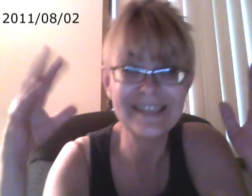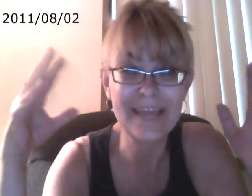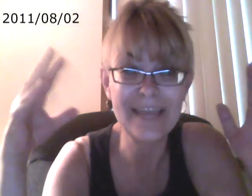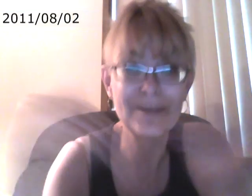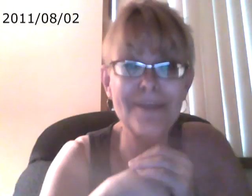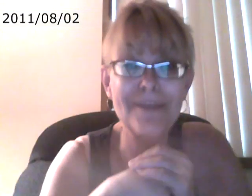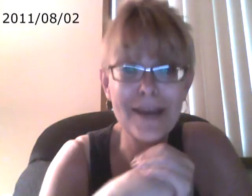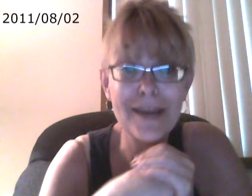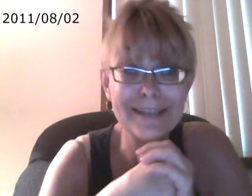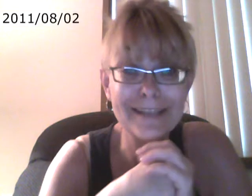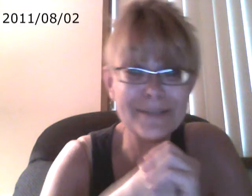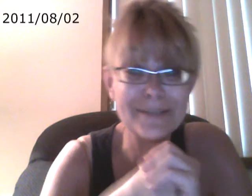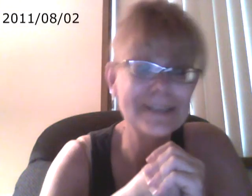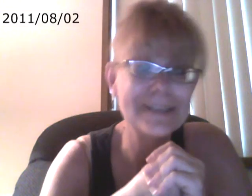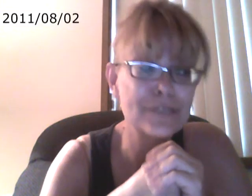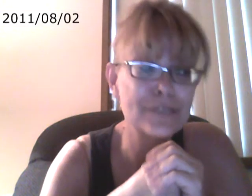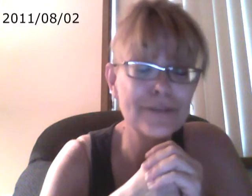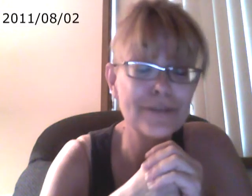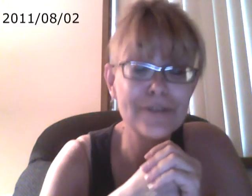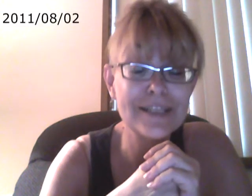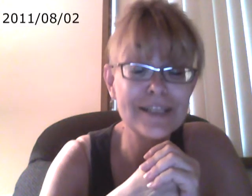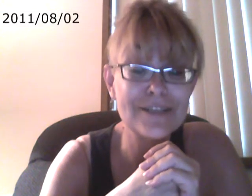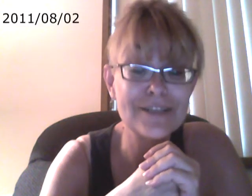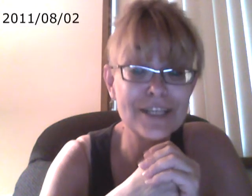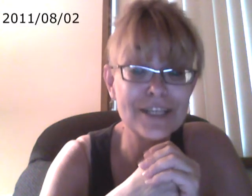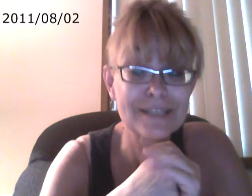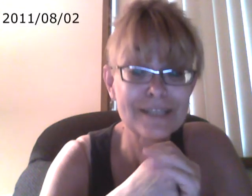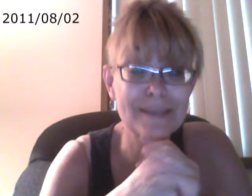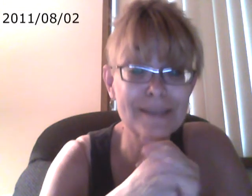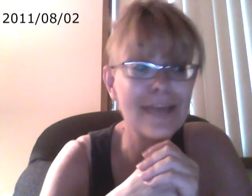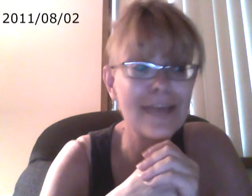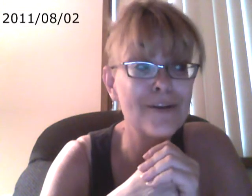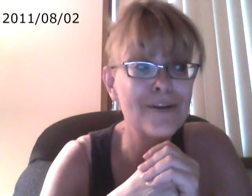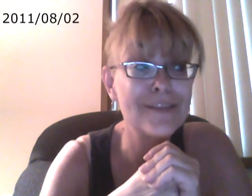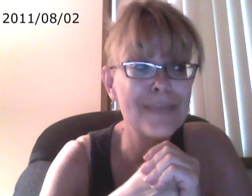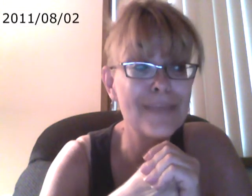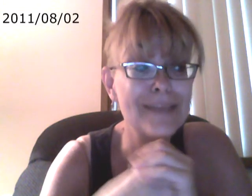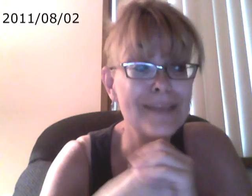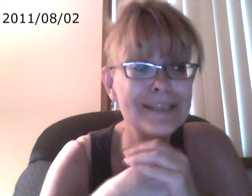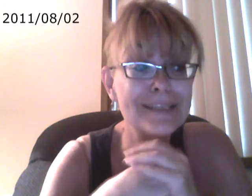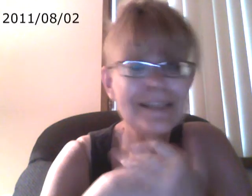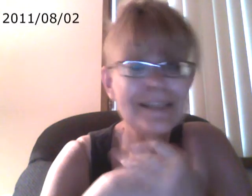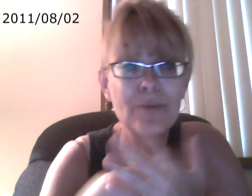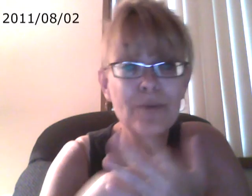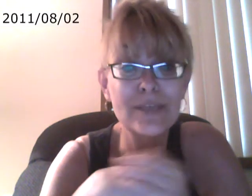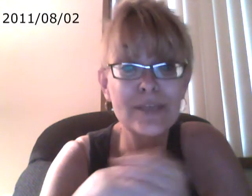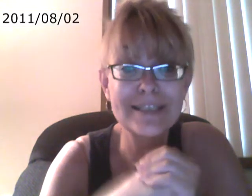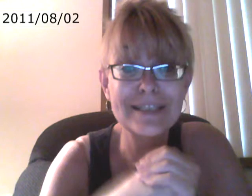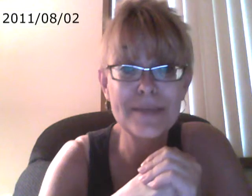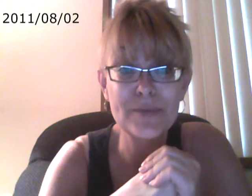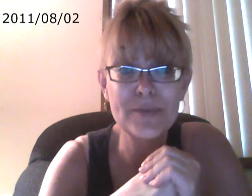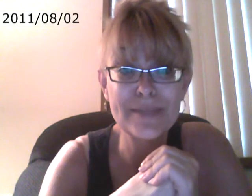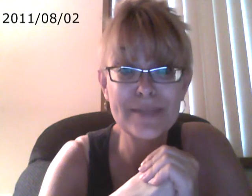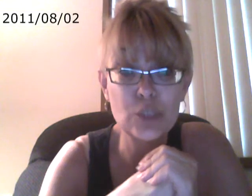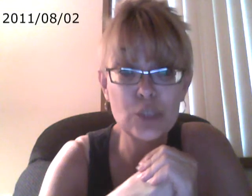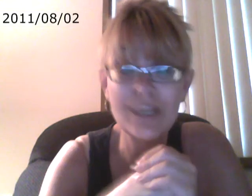labeling. They've got heightened abilities. They're very, very intelligent kids, but they are, they basically tell me what it is I'm supposed to be doing and